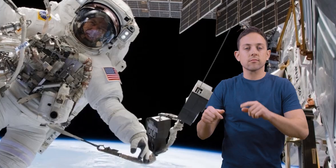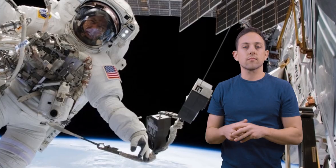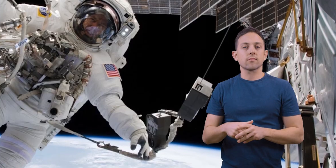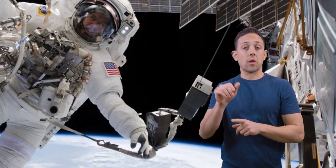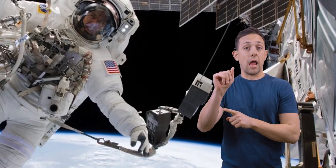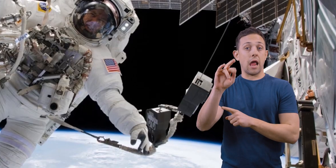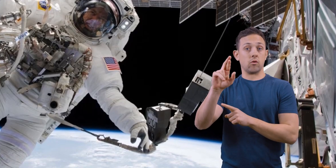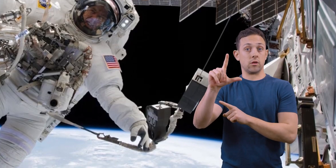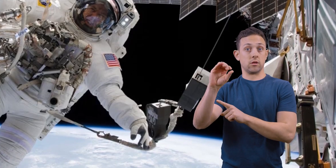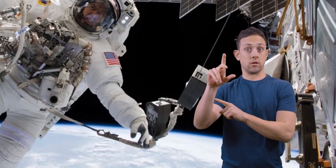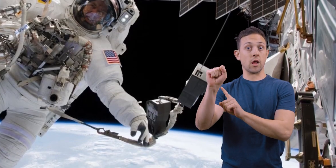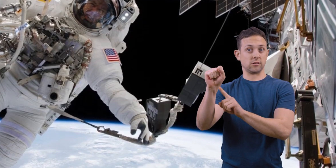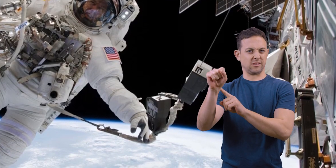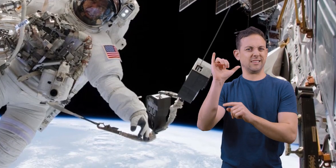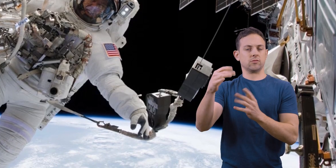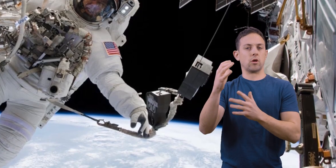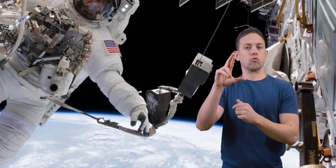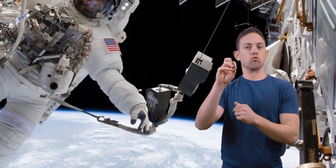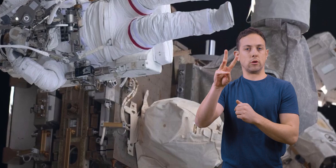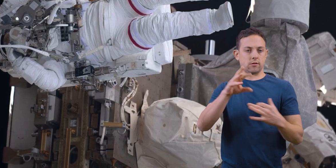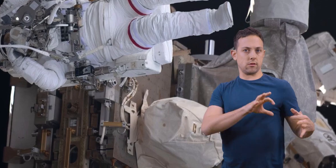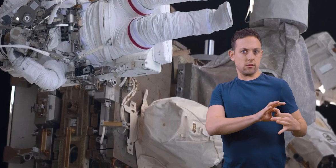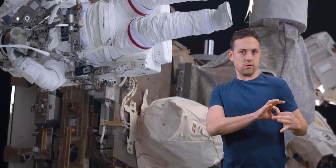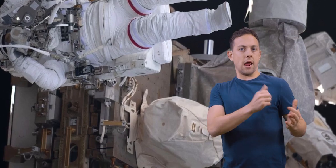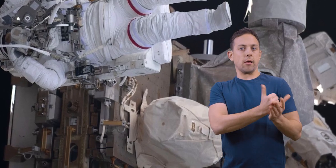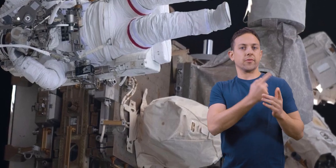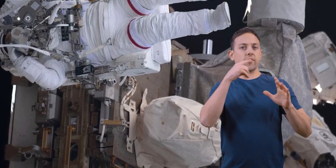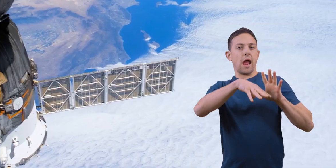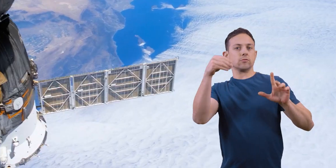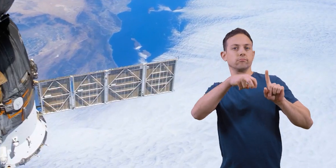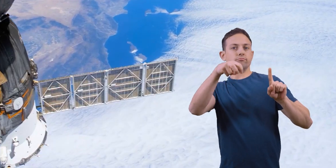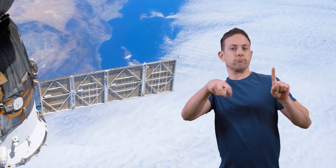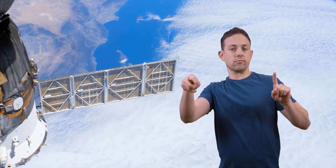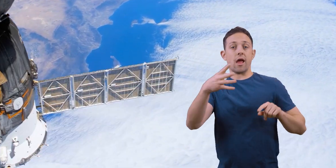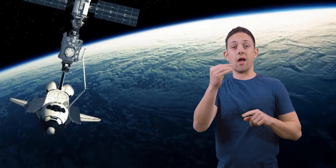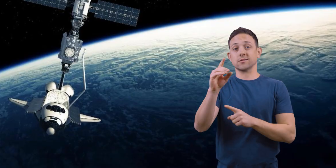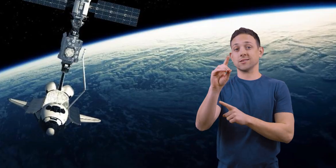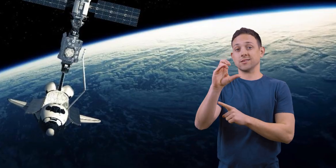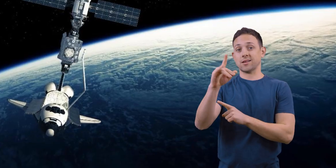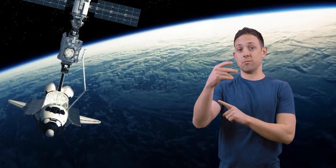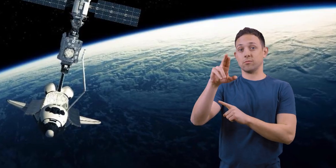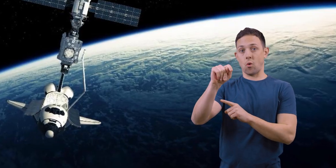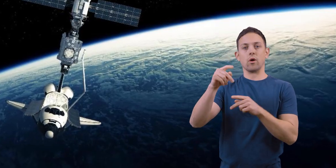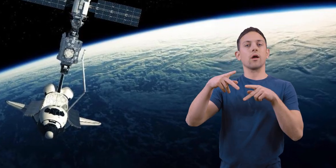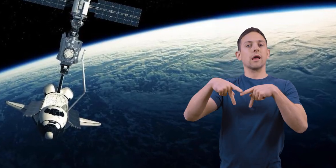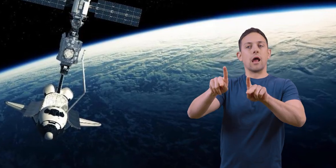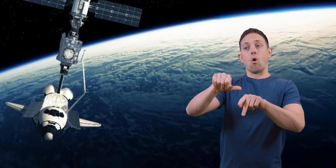Airlocks are what the crews pass through to go outside for spacewalks, and docking ports allow other spacecraft to connect to the